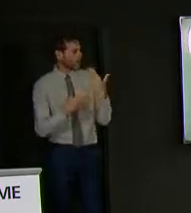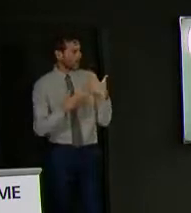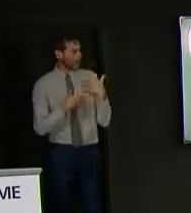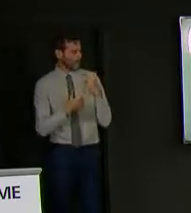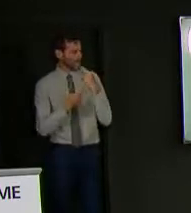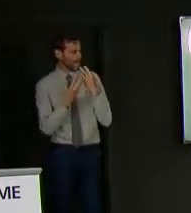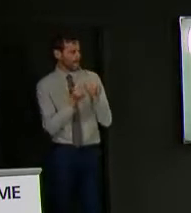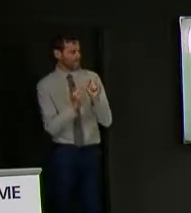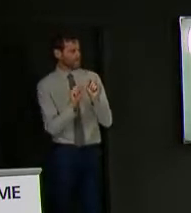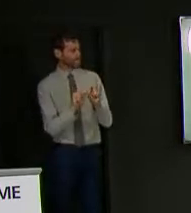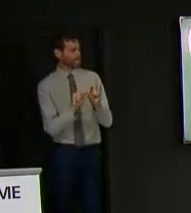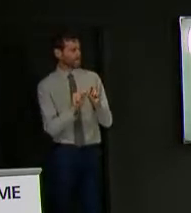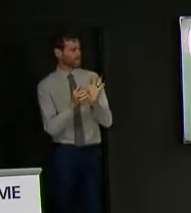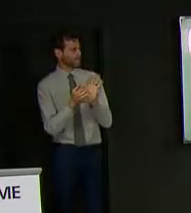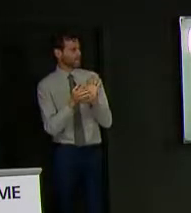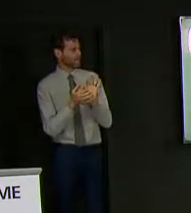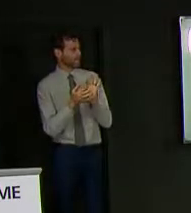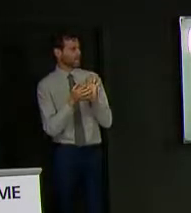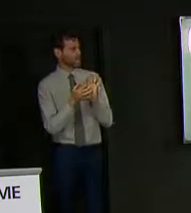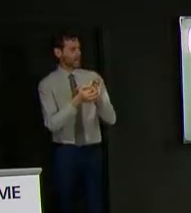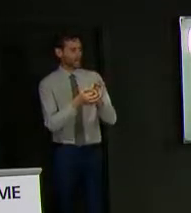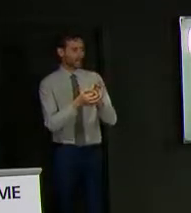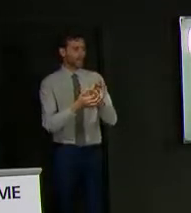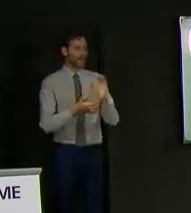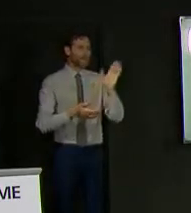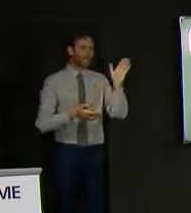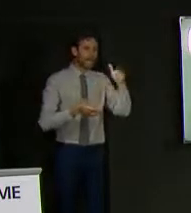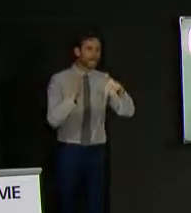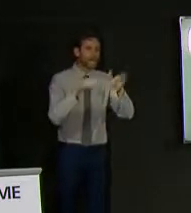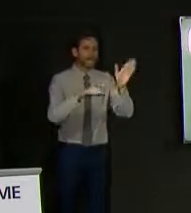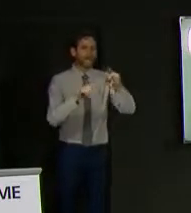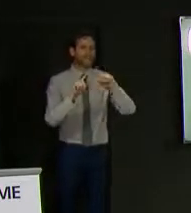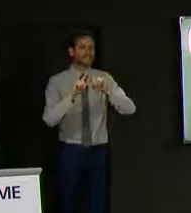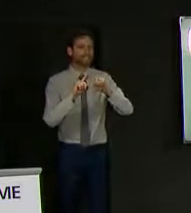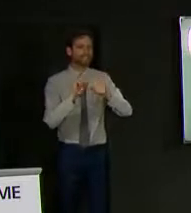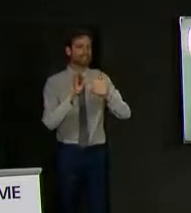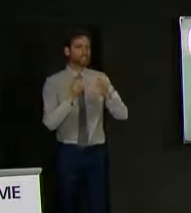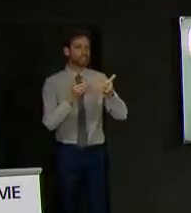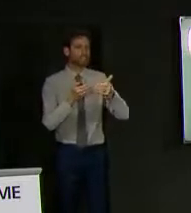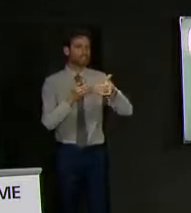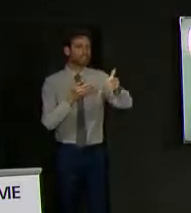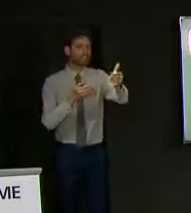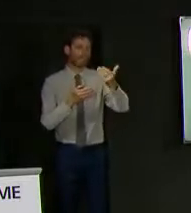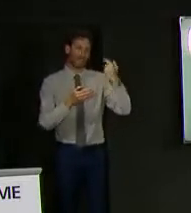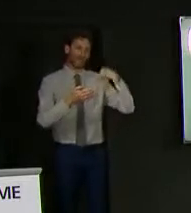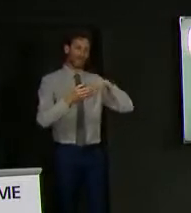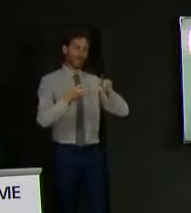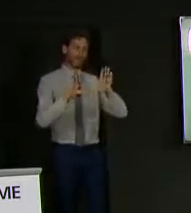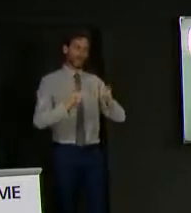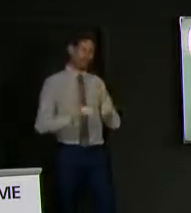about the restarting of services that have been mothballed during the outbreak?